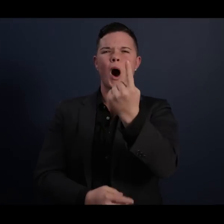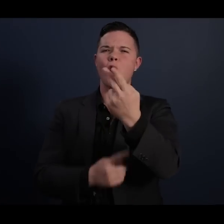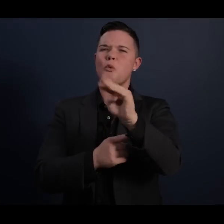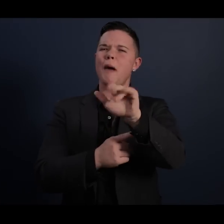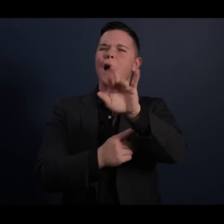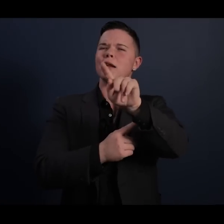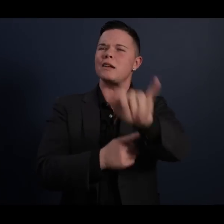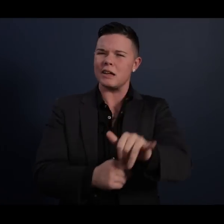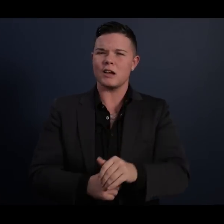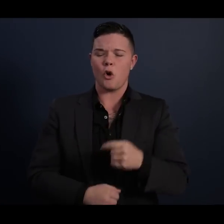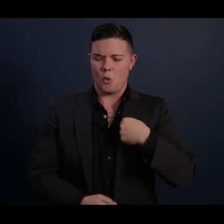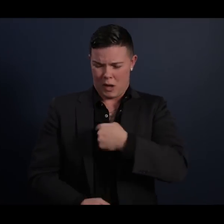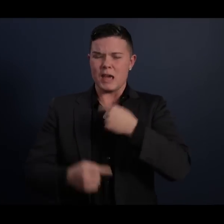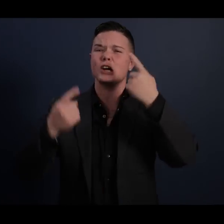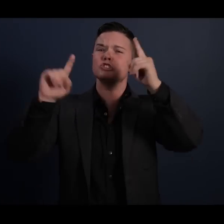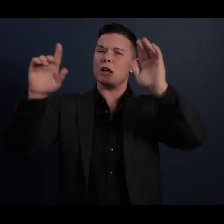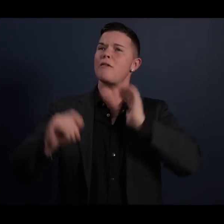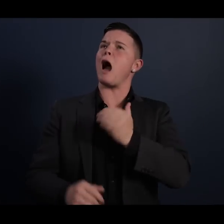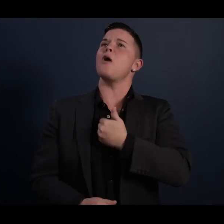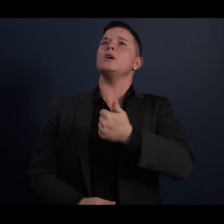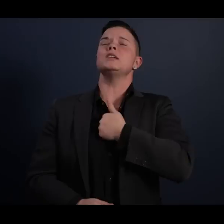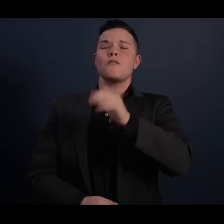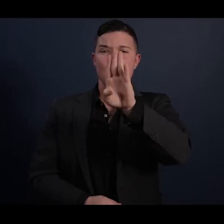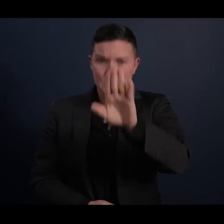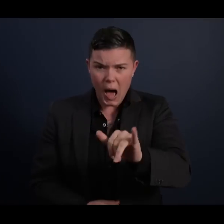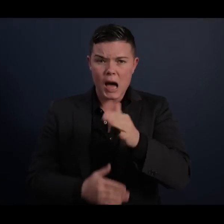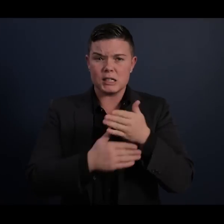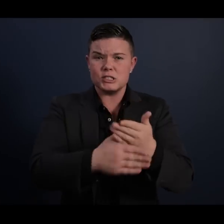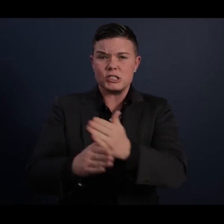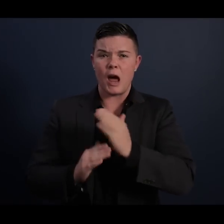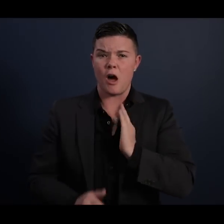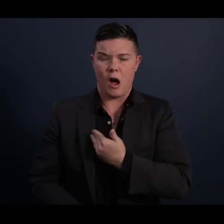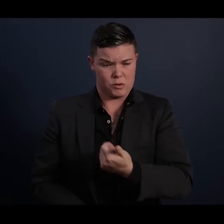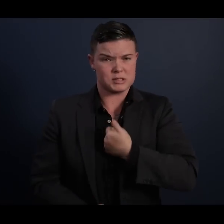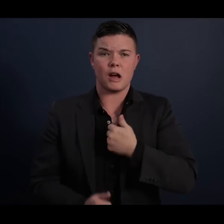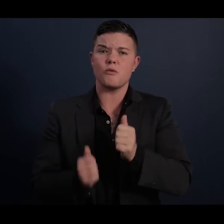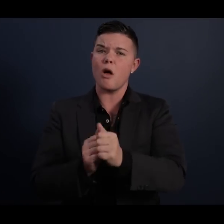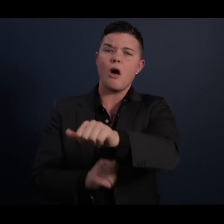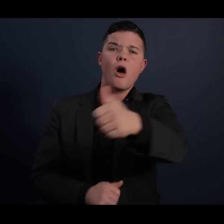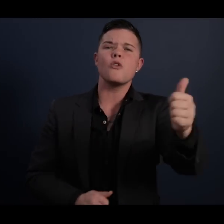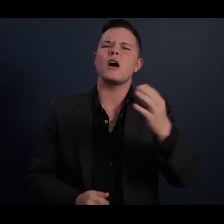we achieve ourselves by sharing ourselves with others and caring for those around us.